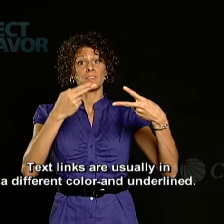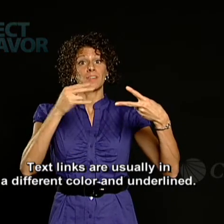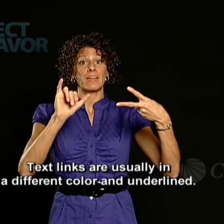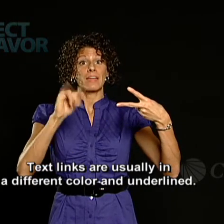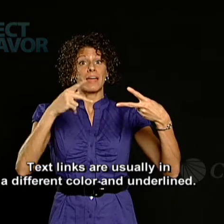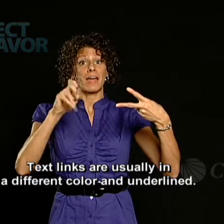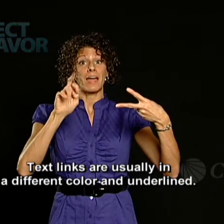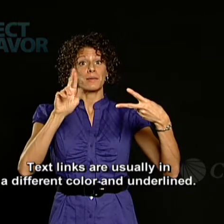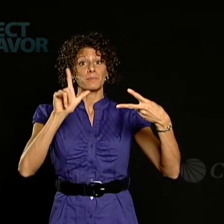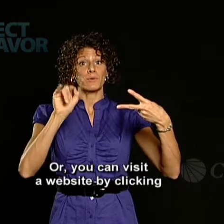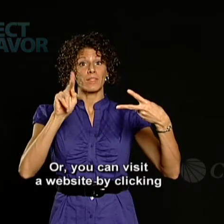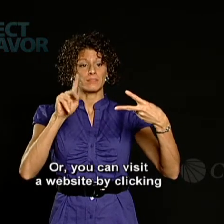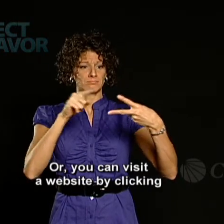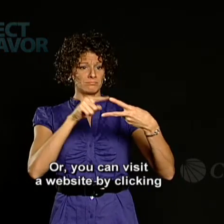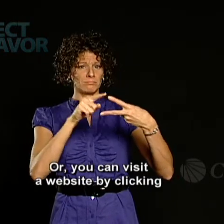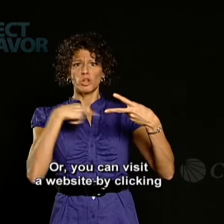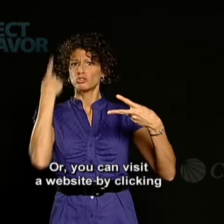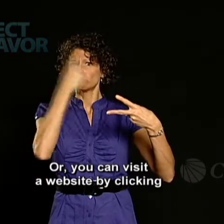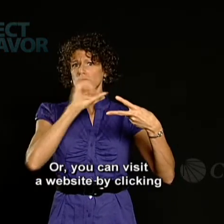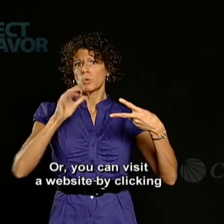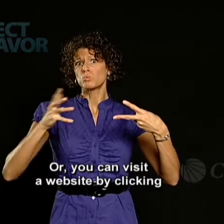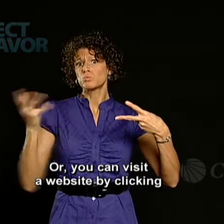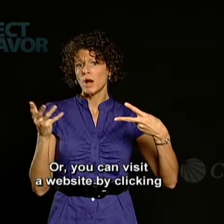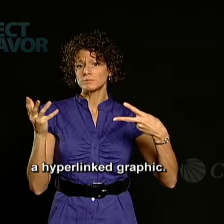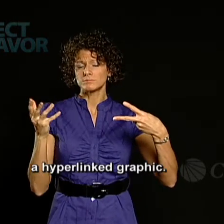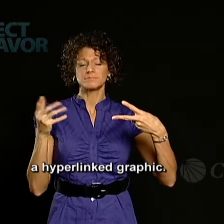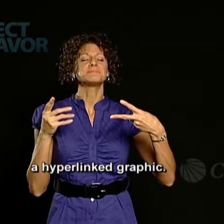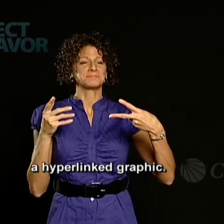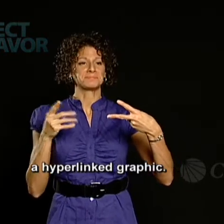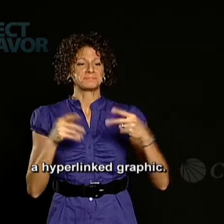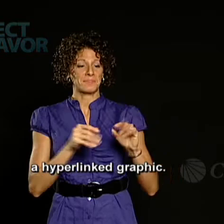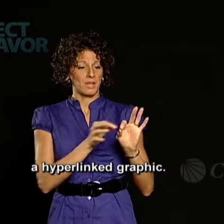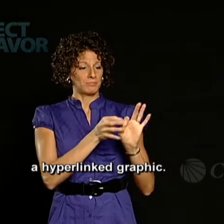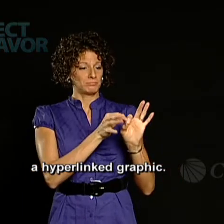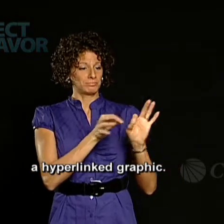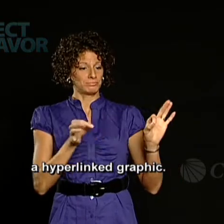and underlined, or you can visit a website by clicking a hyperlink graphic.